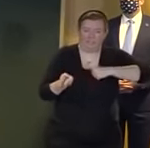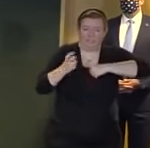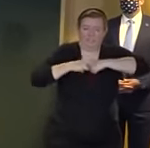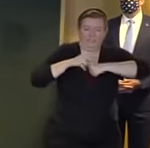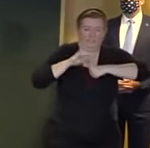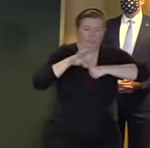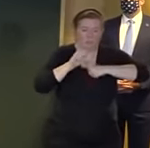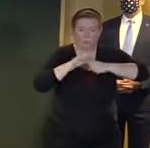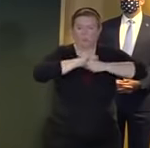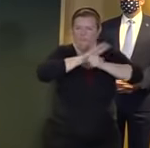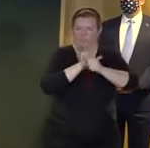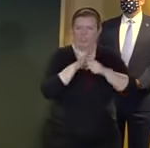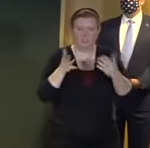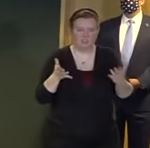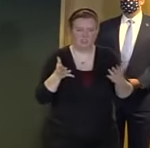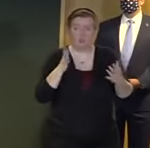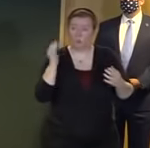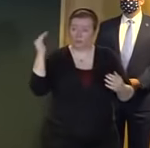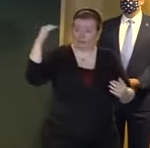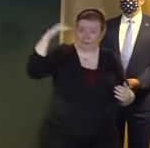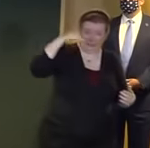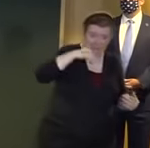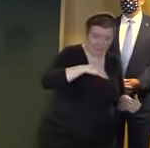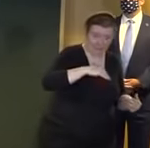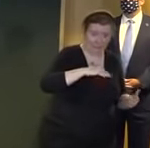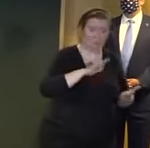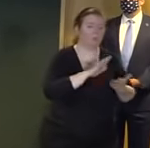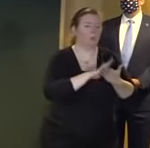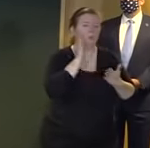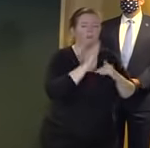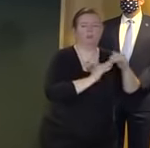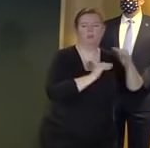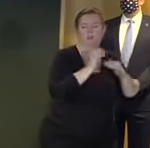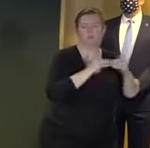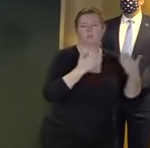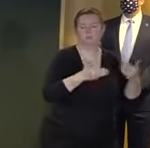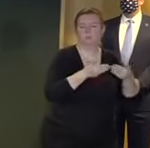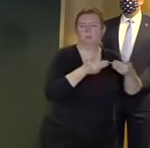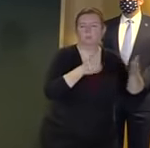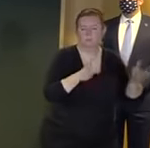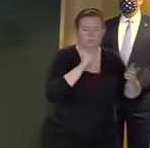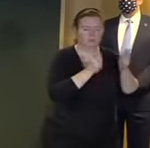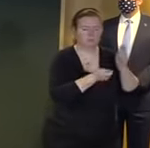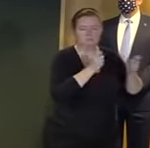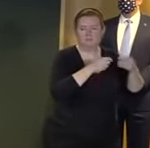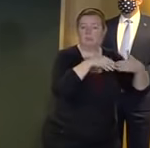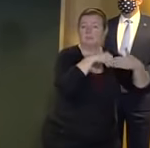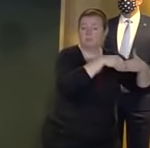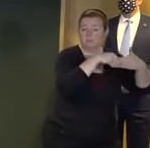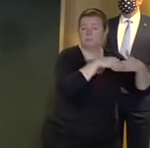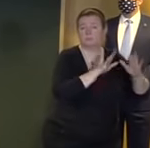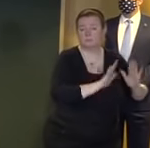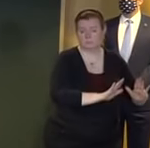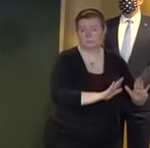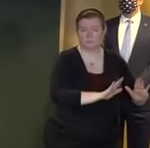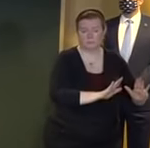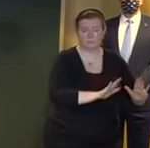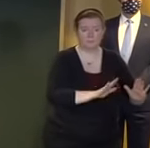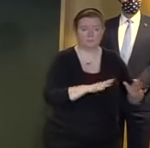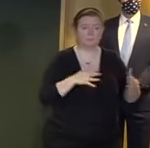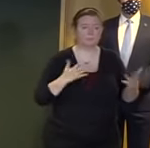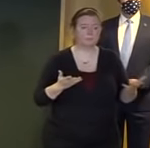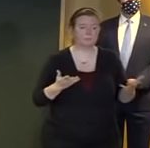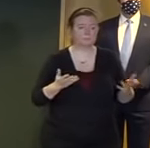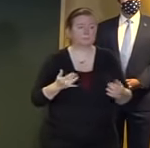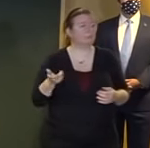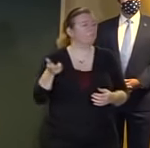that's a better environment in which to make a lot of decisions and allows us more degrees of freedom so with that let me uh sir